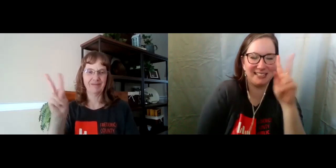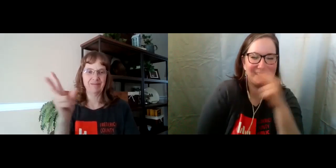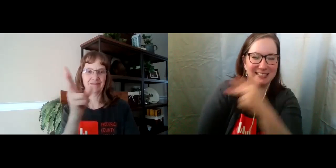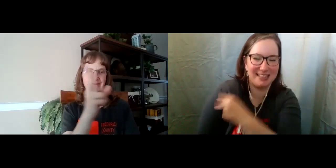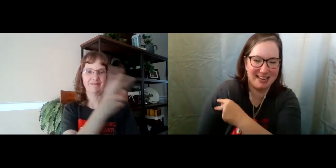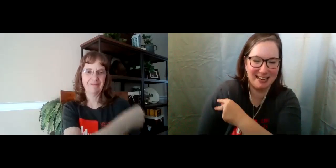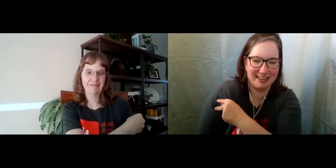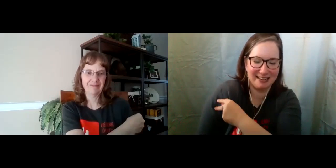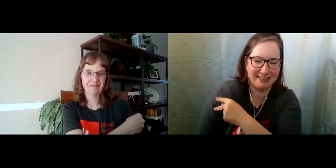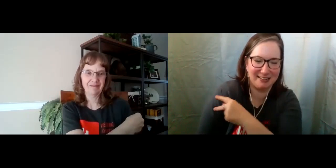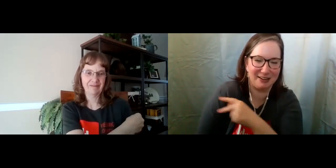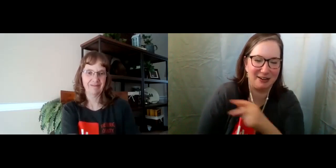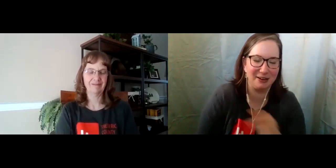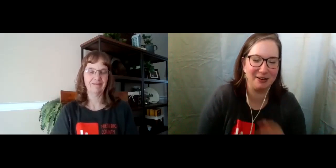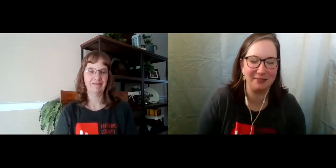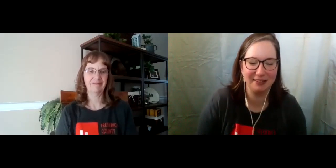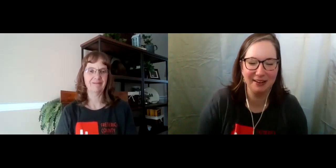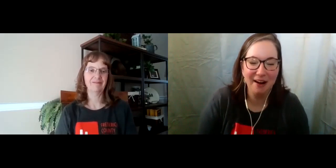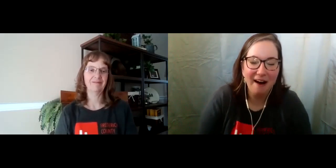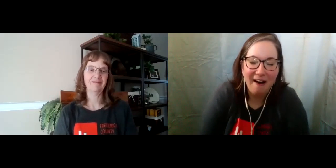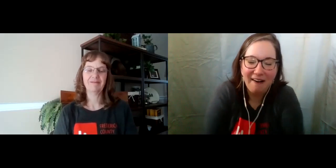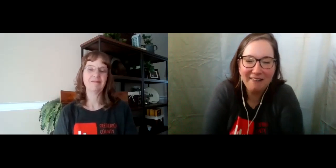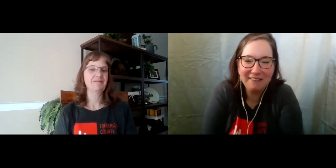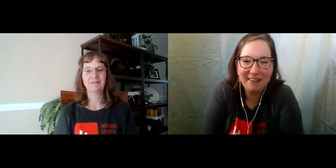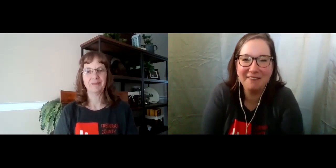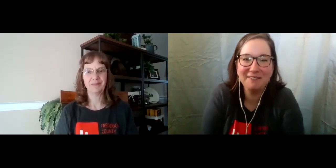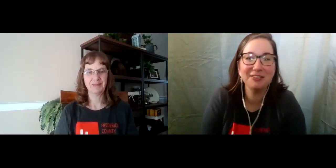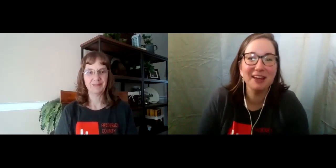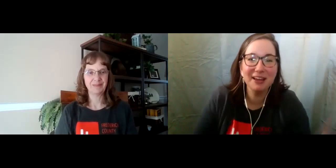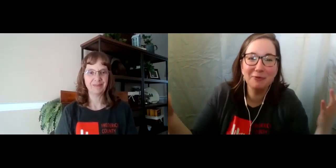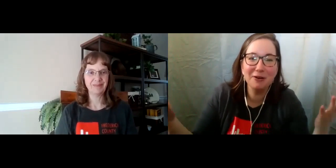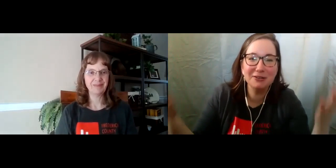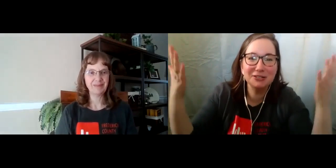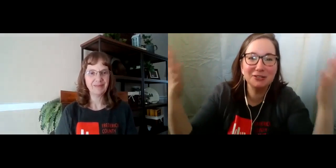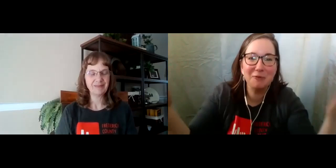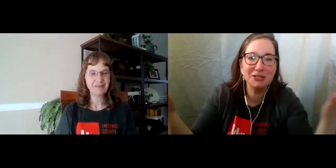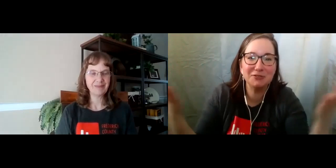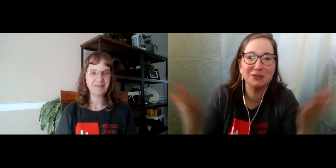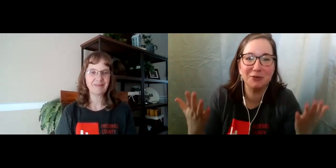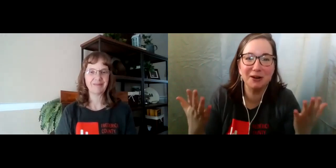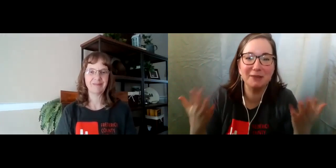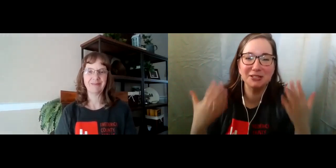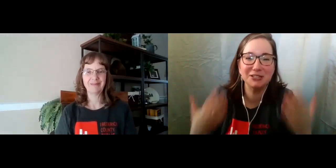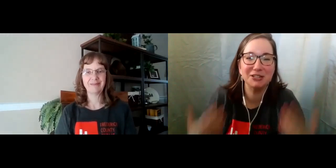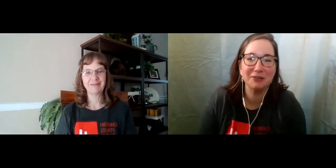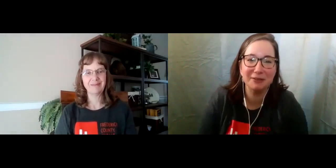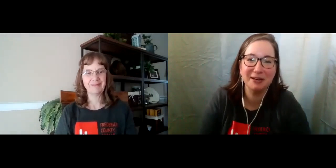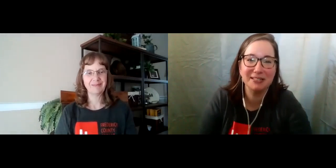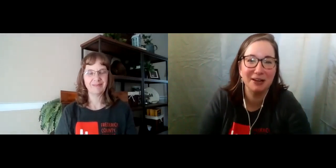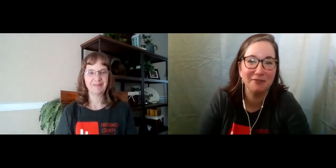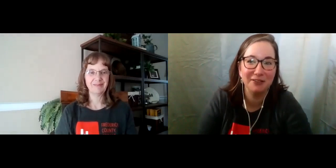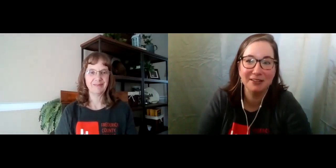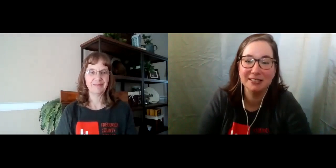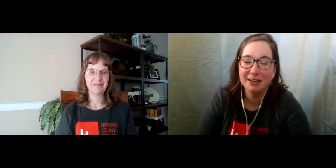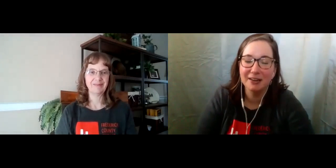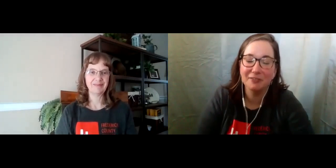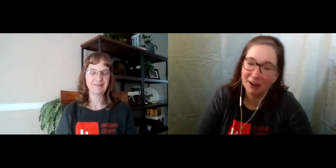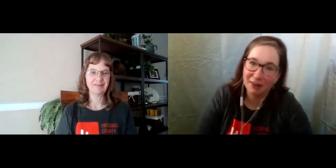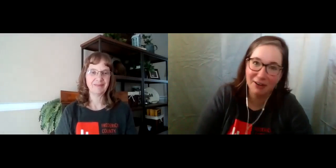Vaccine. There you go. All right. Well, thank you all so much for joining Miss Cheryl and myself in this fun adventure